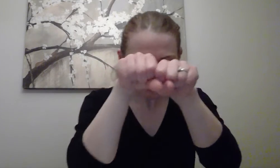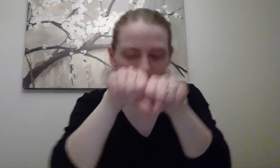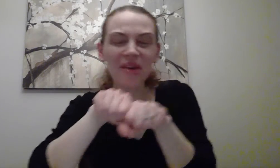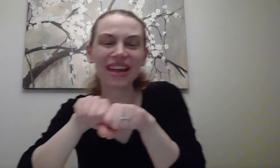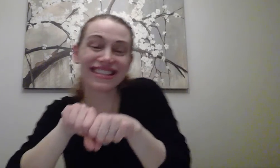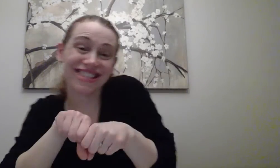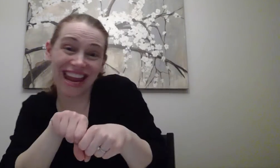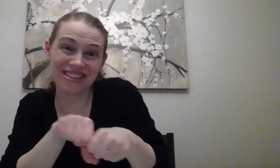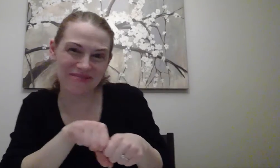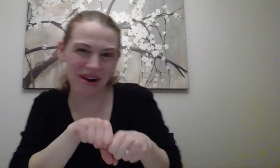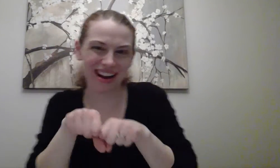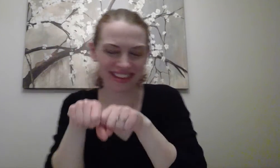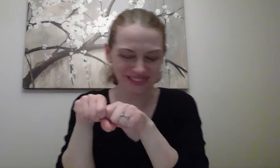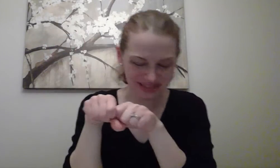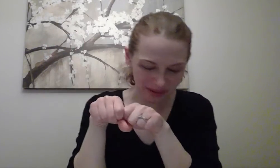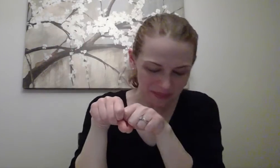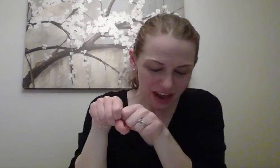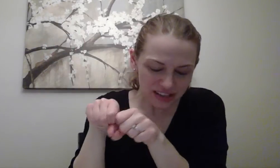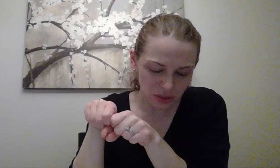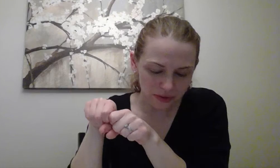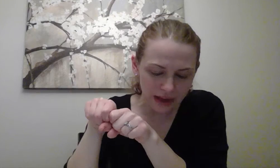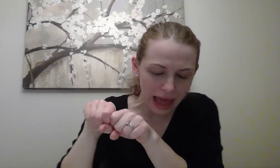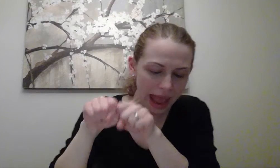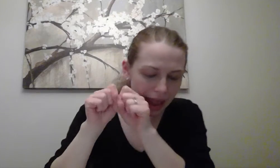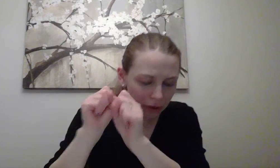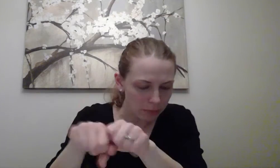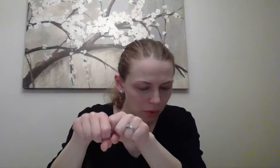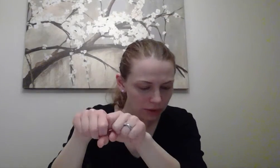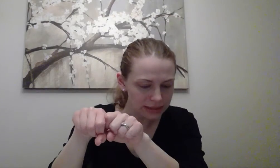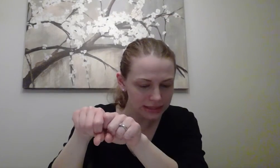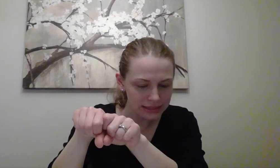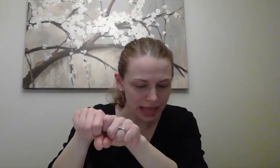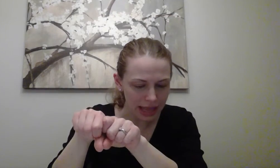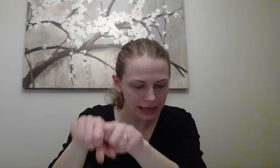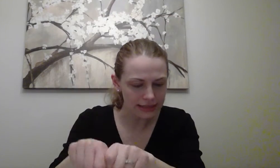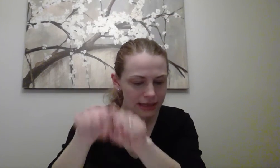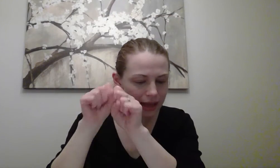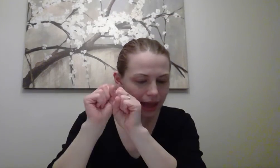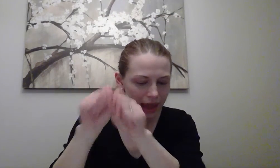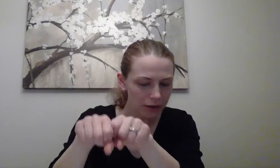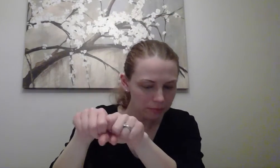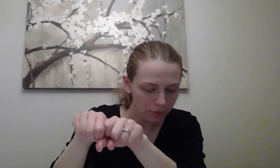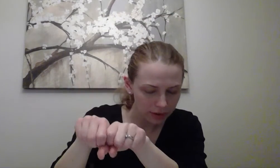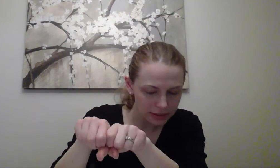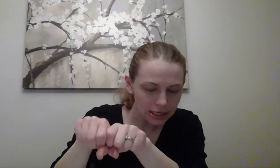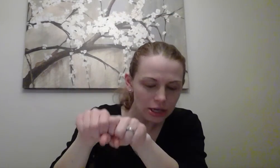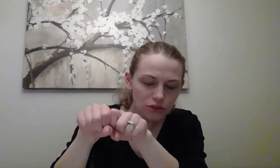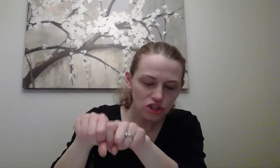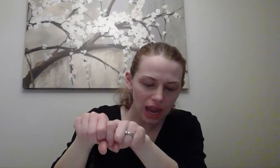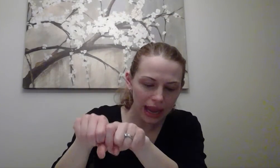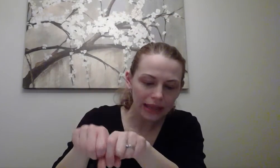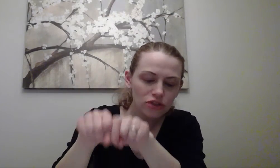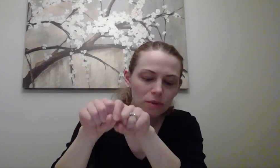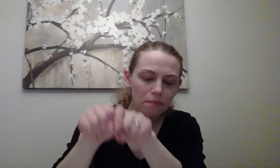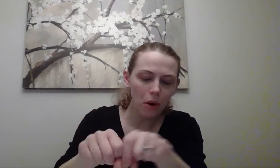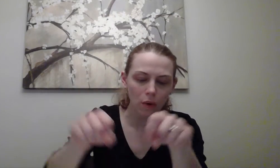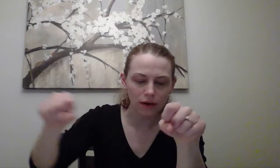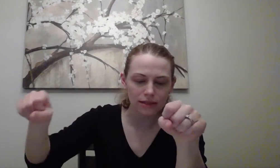And we get to change a part. I love this one. So we've got airport. Say it. Airport. Change port